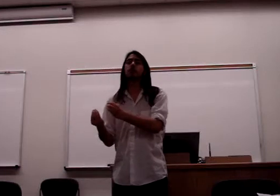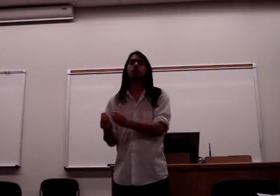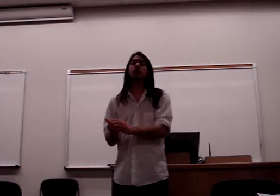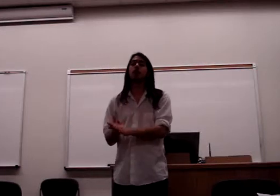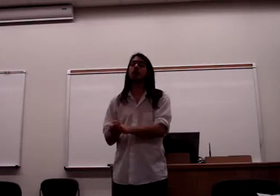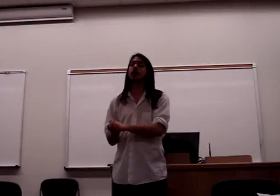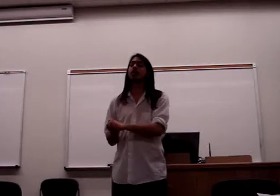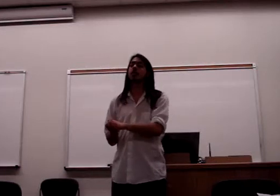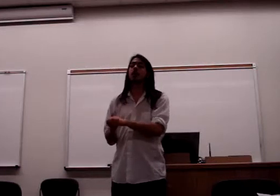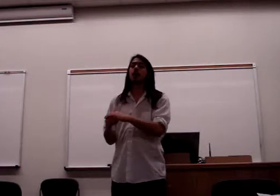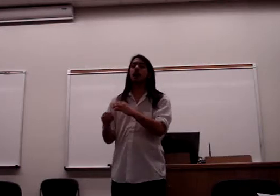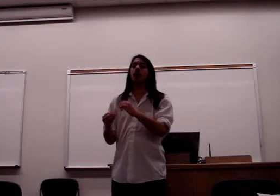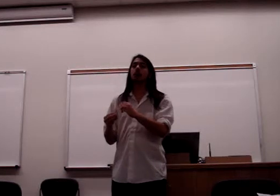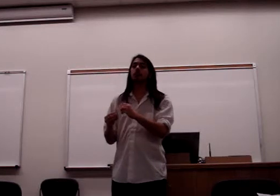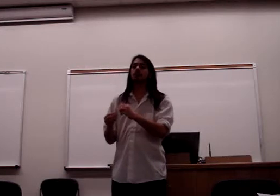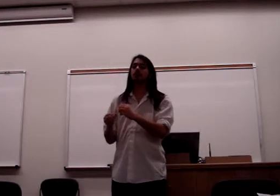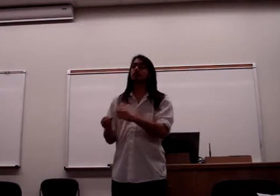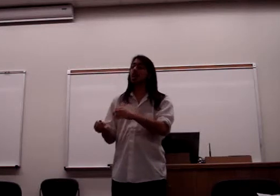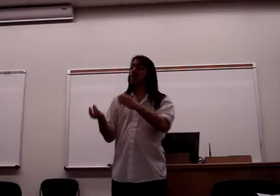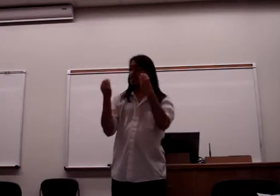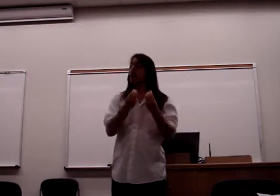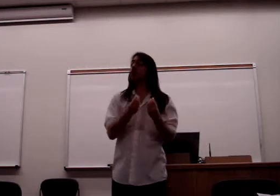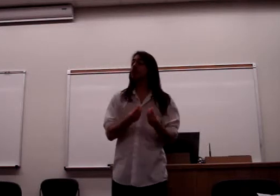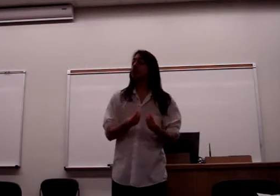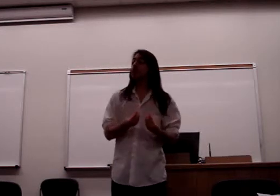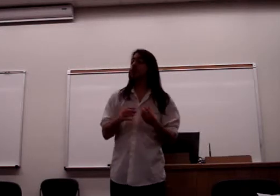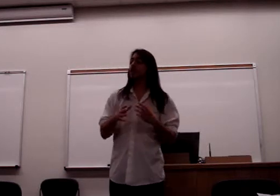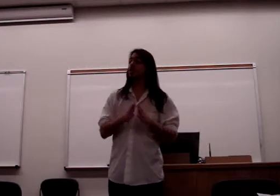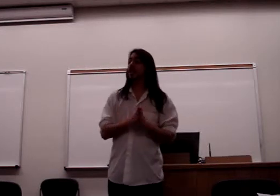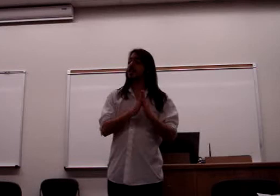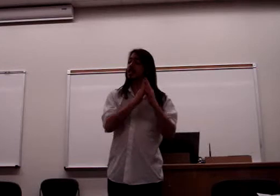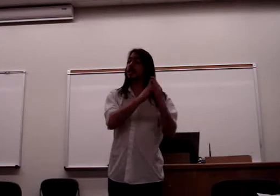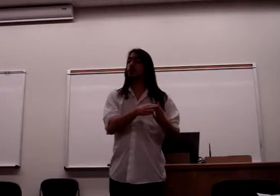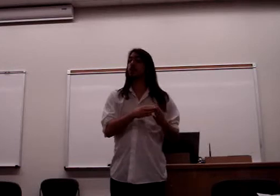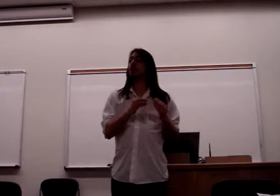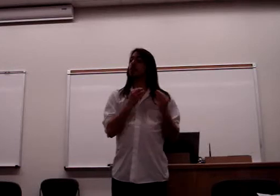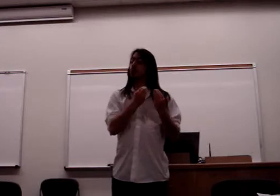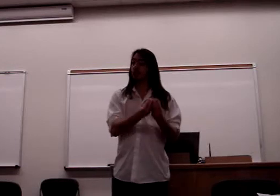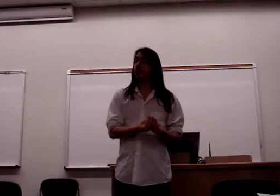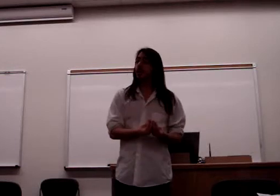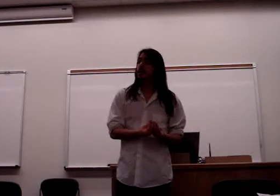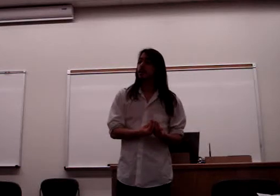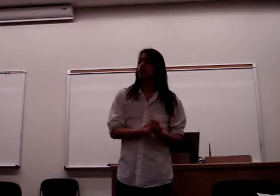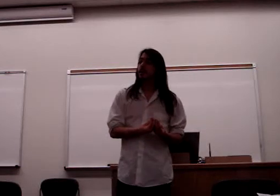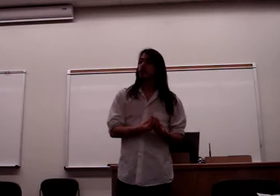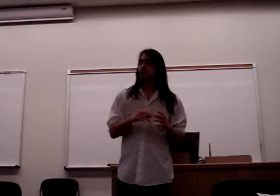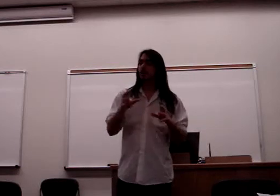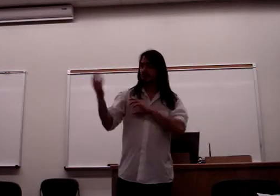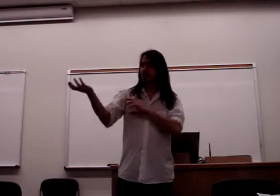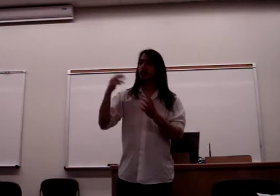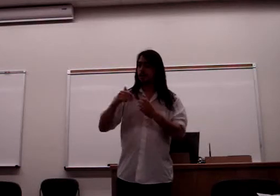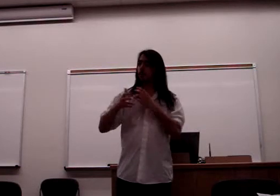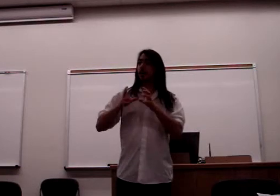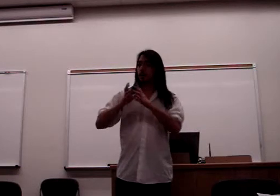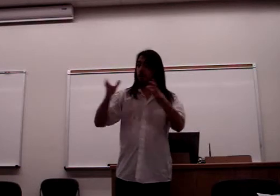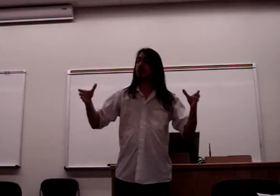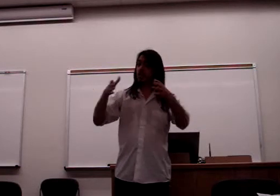revolutionary party's terror, which is to say the dictatorship of the proletariat, right? Because that is the way in which the